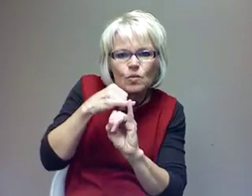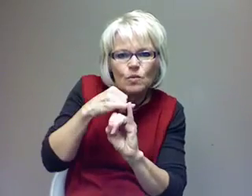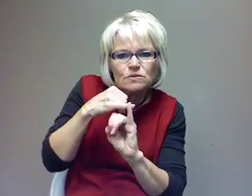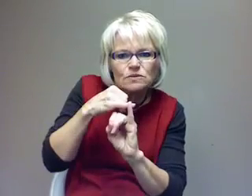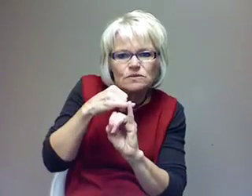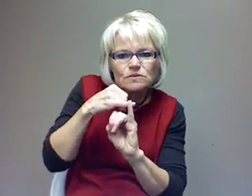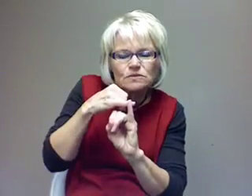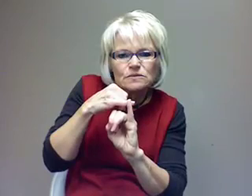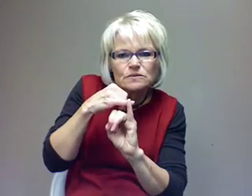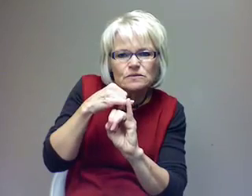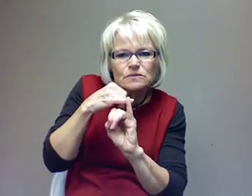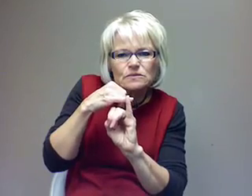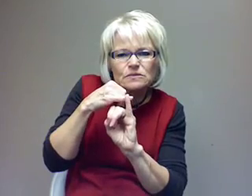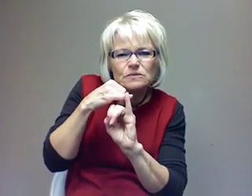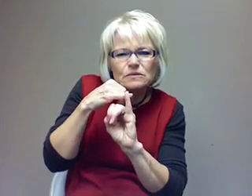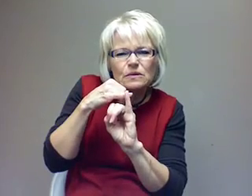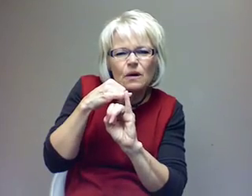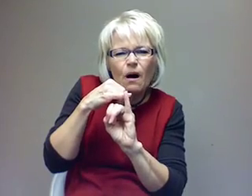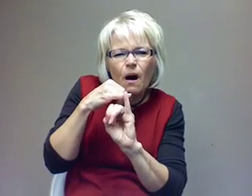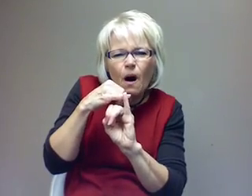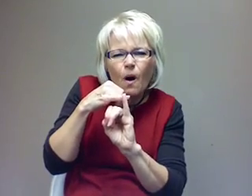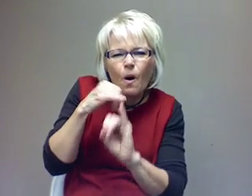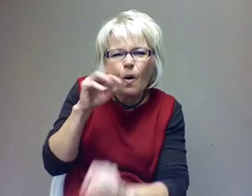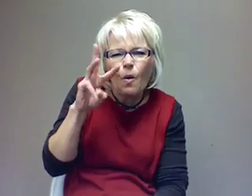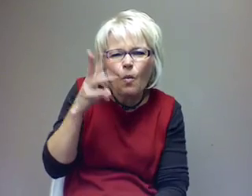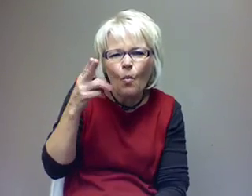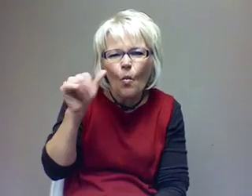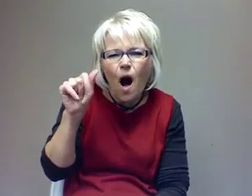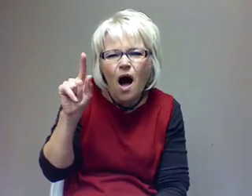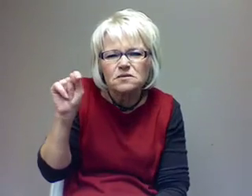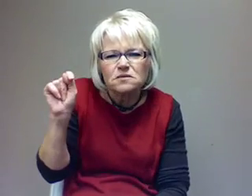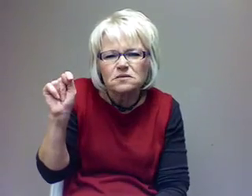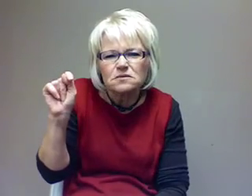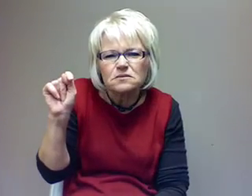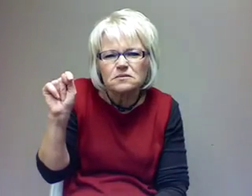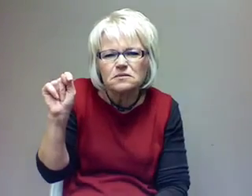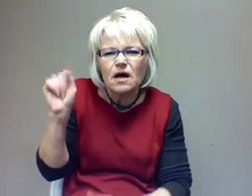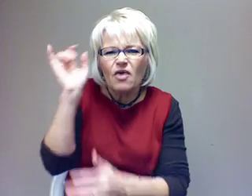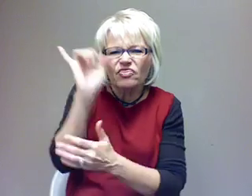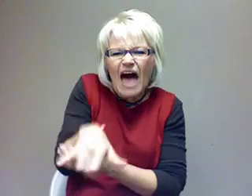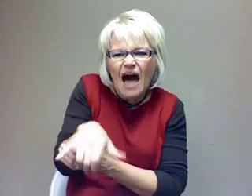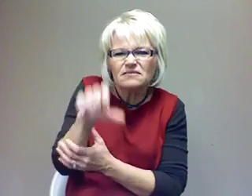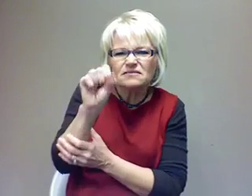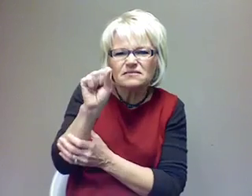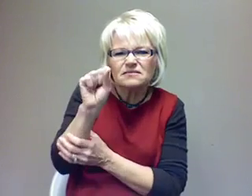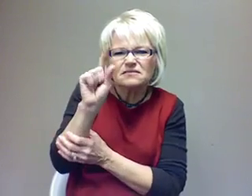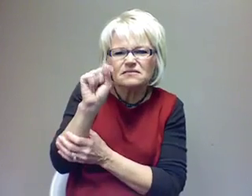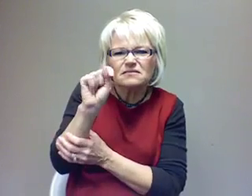I'm like, How crazy is that? That the stuff that holds our bodies together, that's holding